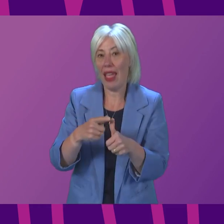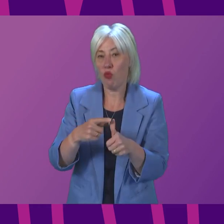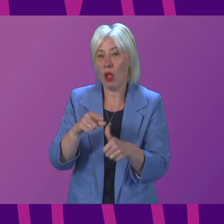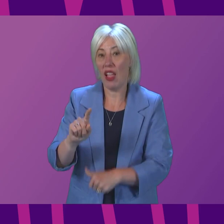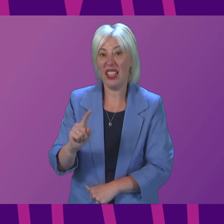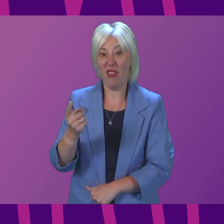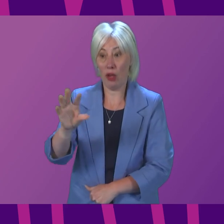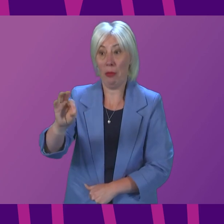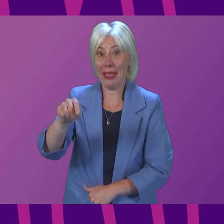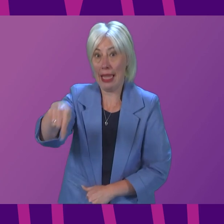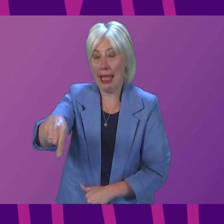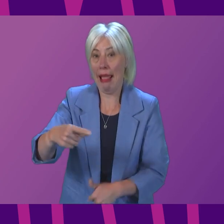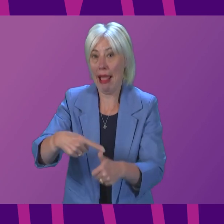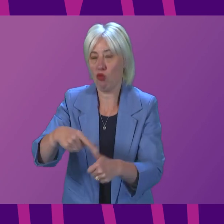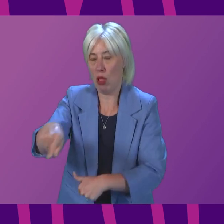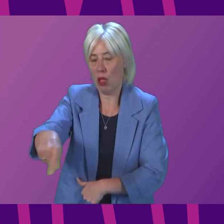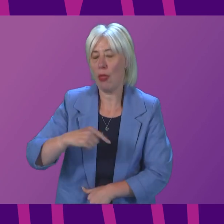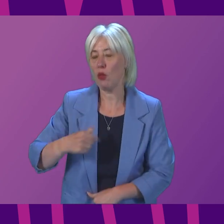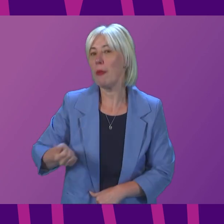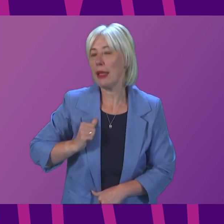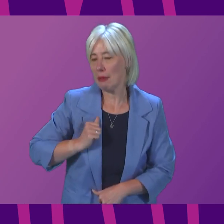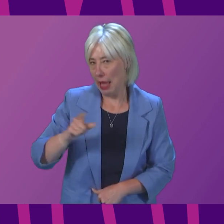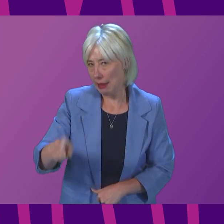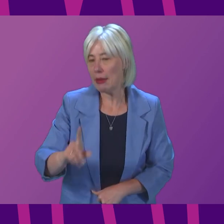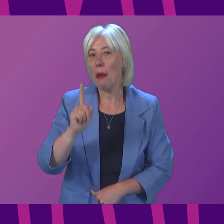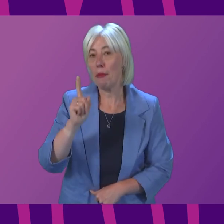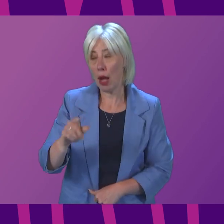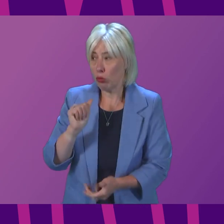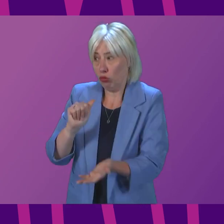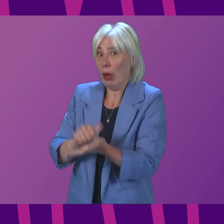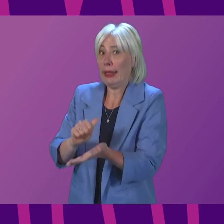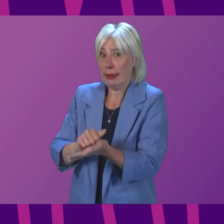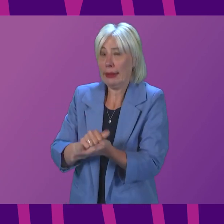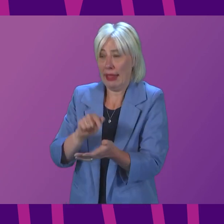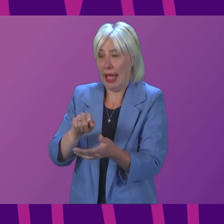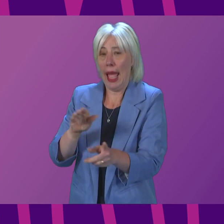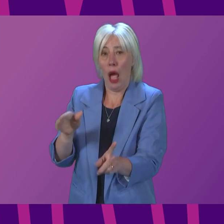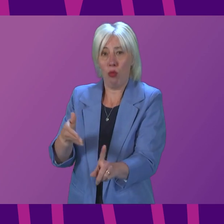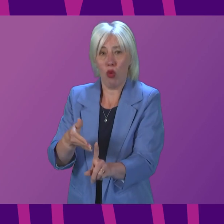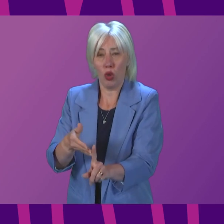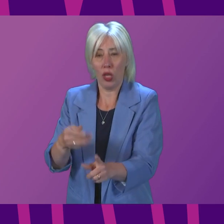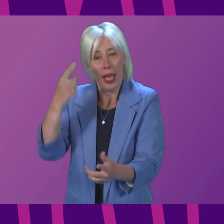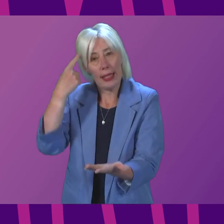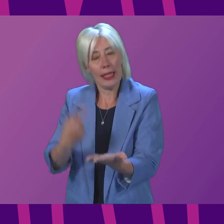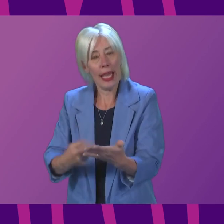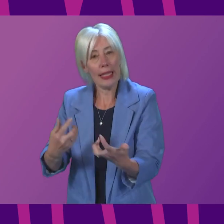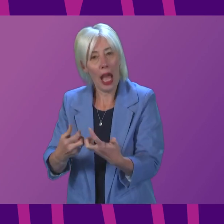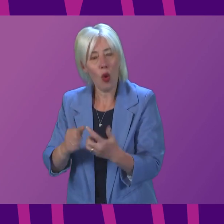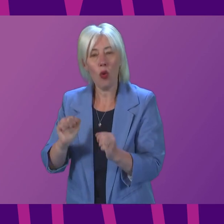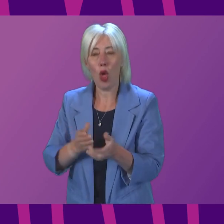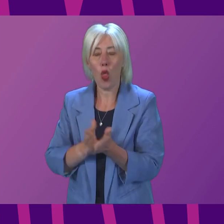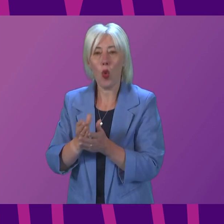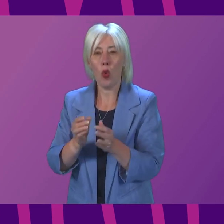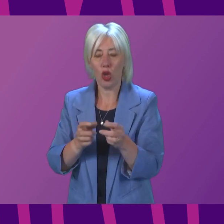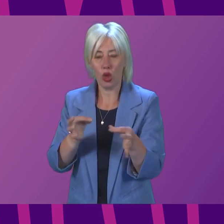Monday and that would be the expectation. But I think it is right to take this approach. How we will make that decision is set out in the strategic